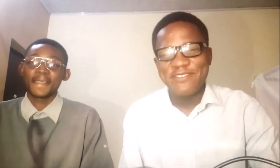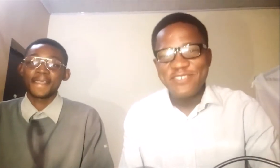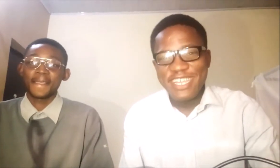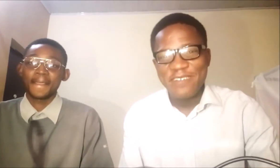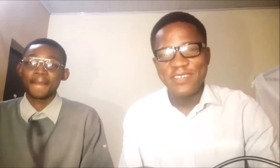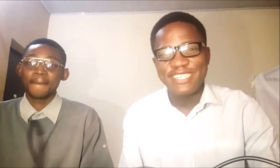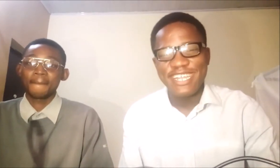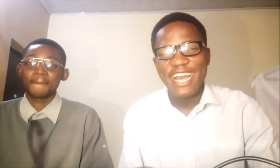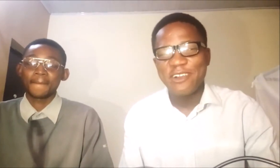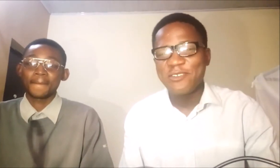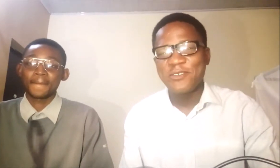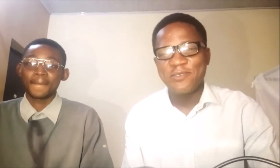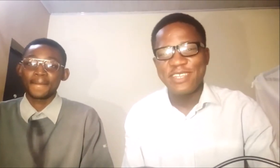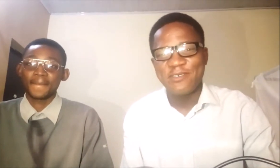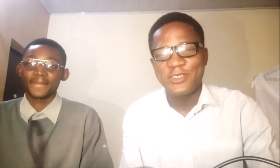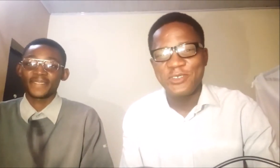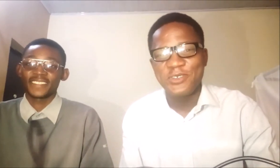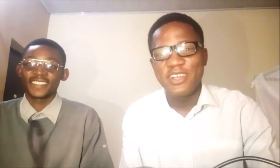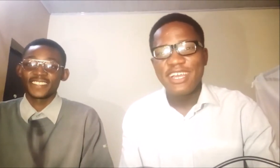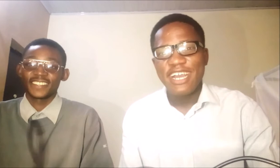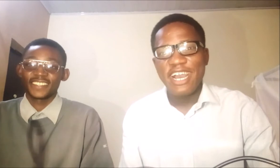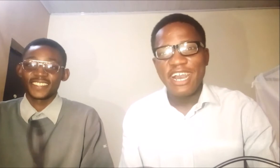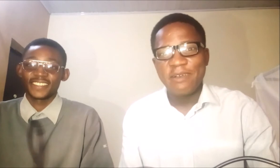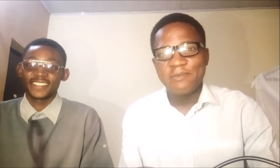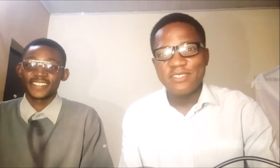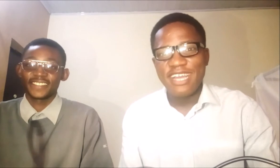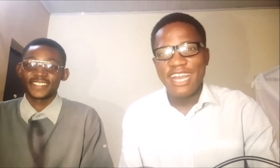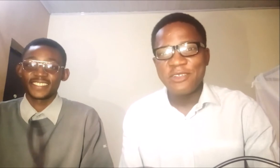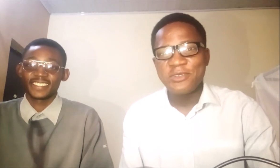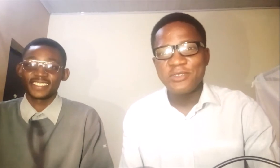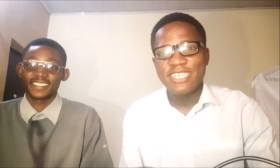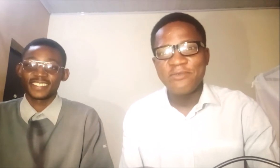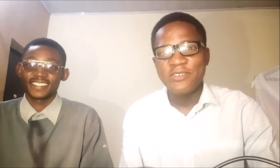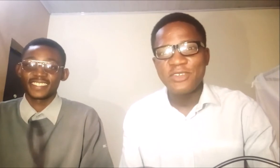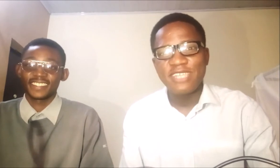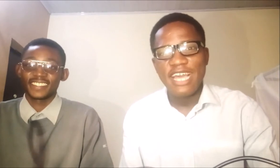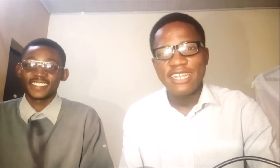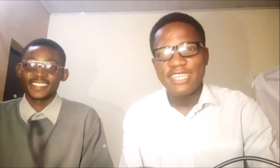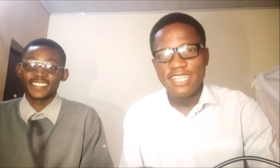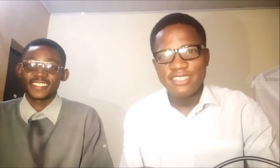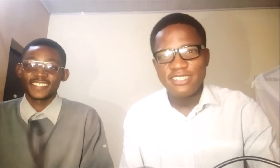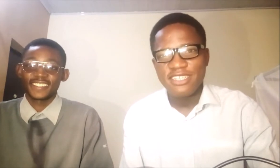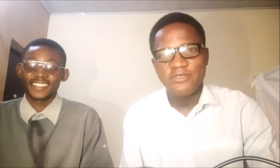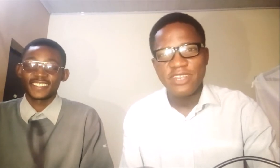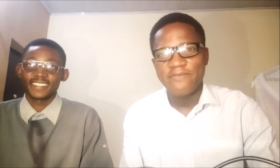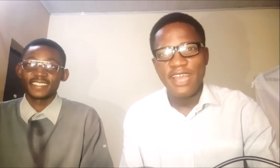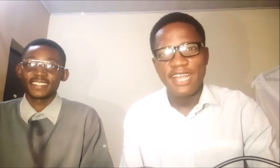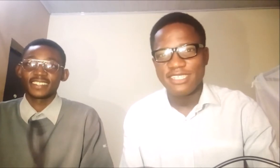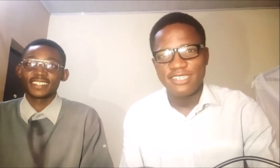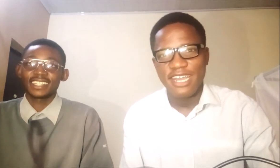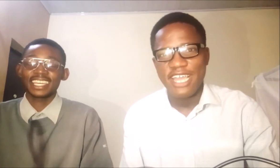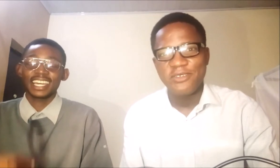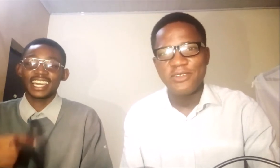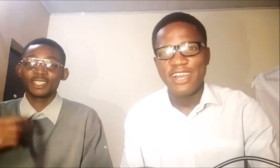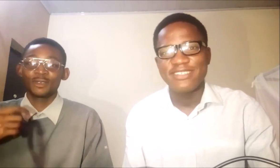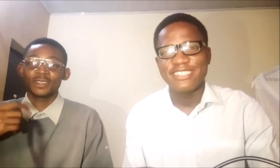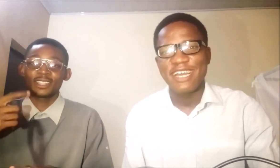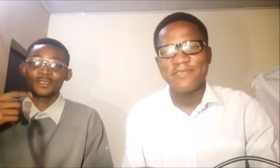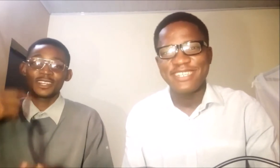am really amazed at how we have been able to. I don't know. Send videos and catch these things really fast. don't know how this happened. Are